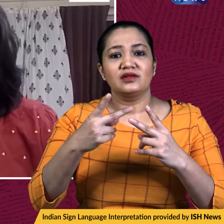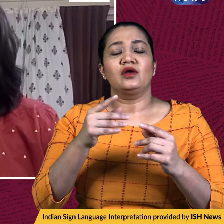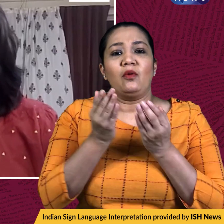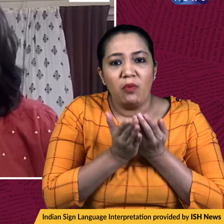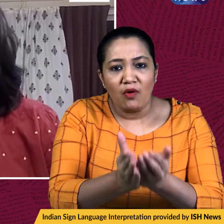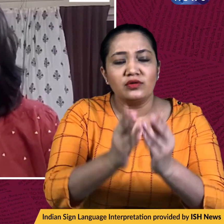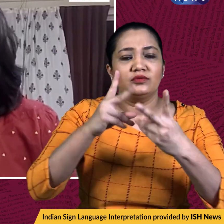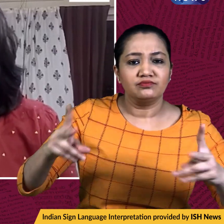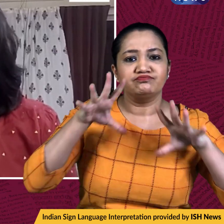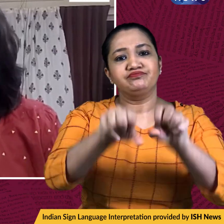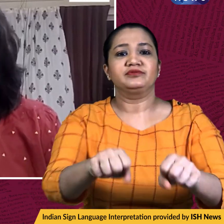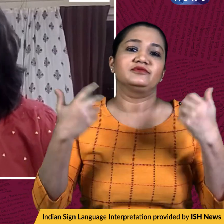have been captured.